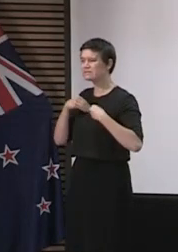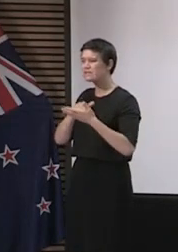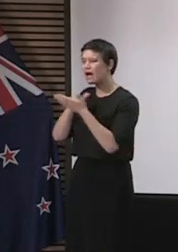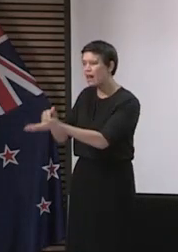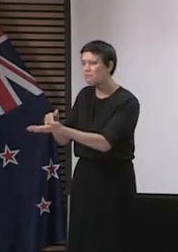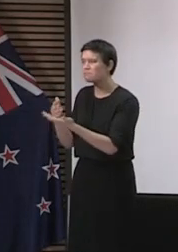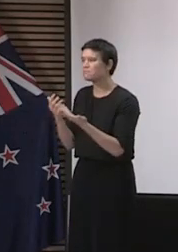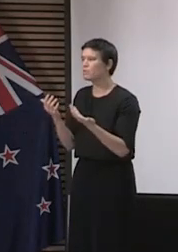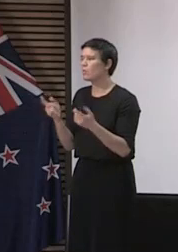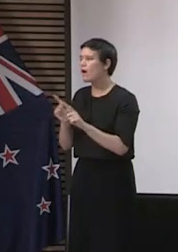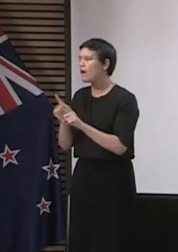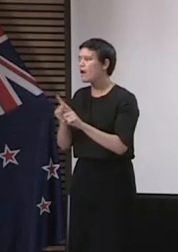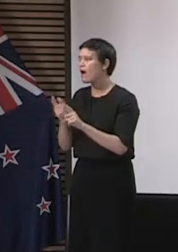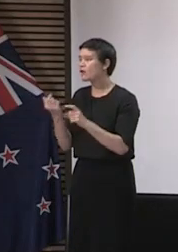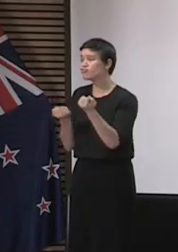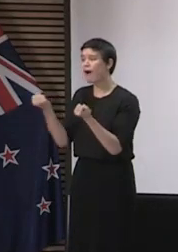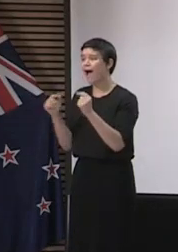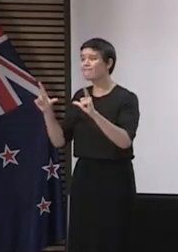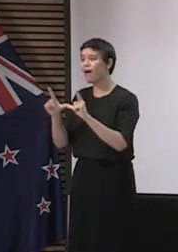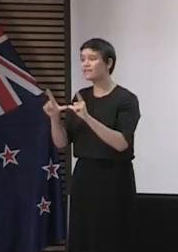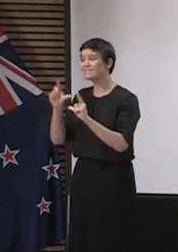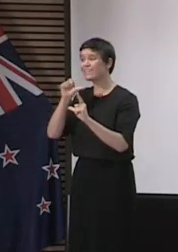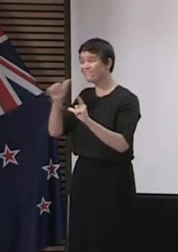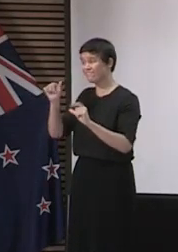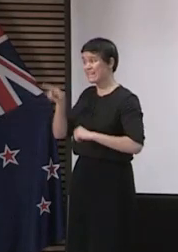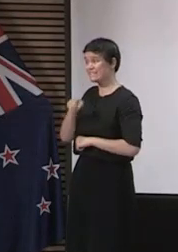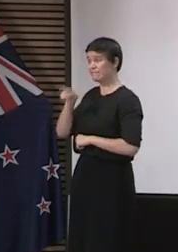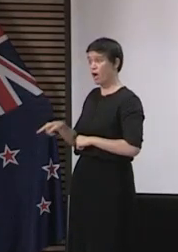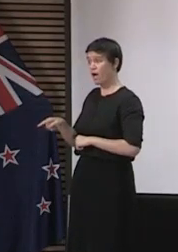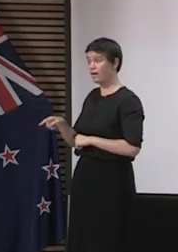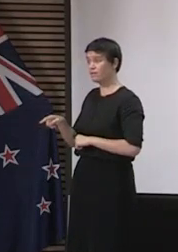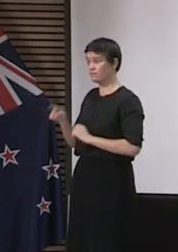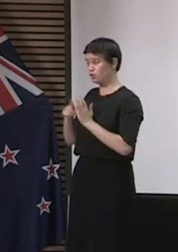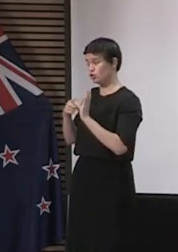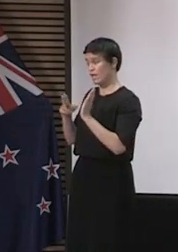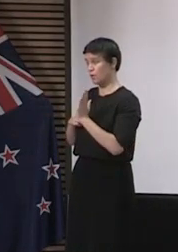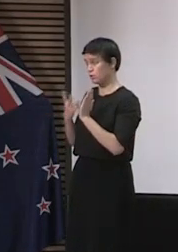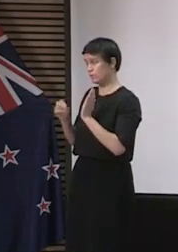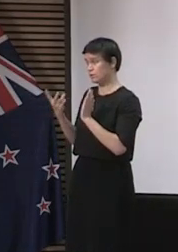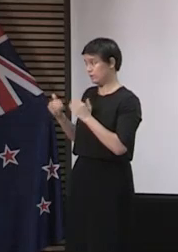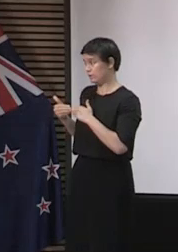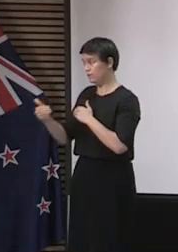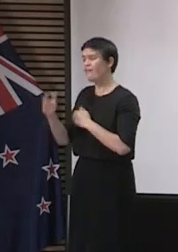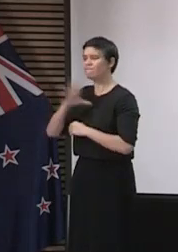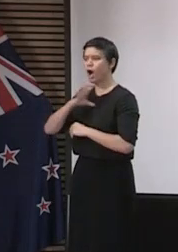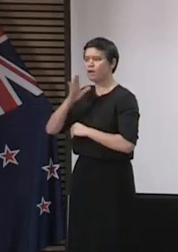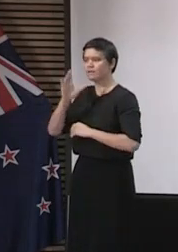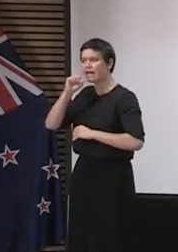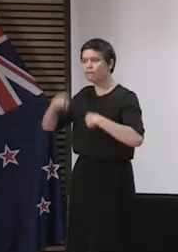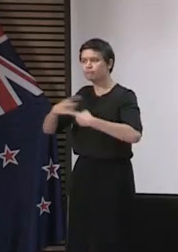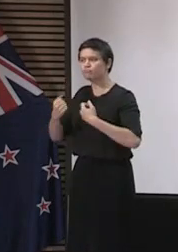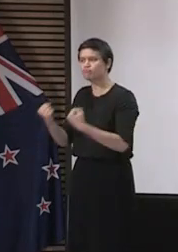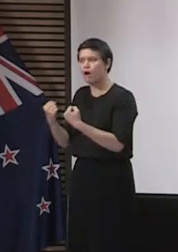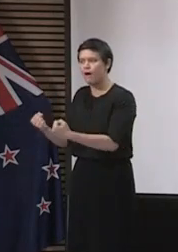the need to renew licences and so on. So it's really just making sure that we can enact some of the things we've already shared with you. Just two